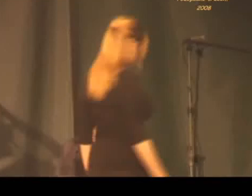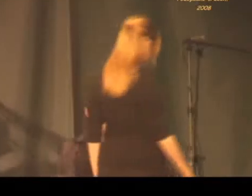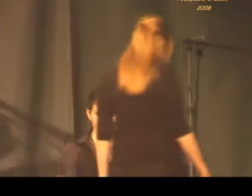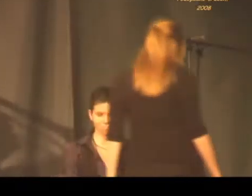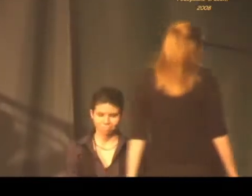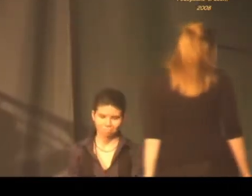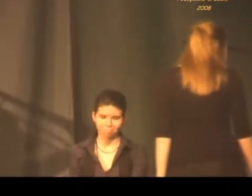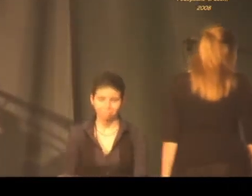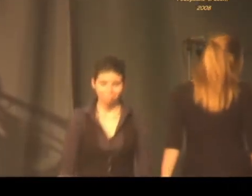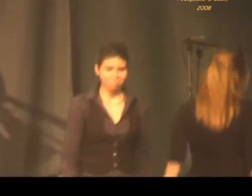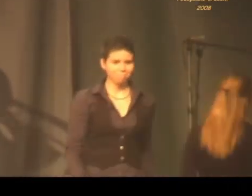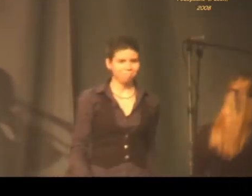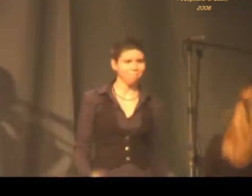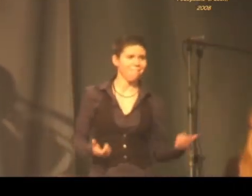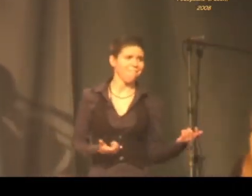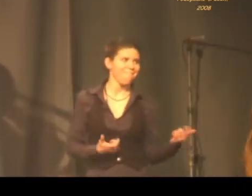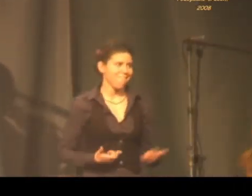Sal Johnson, ladies and gentlemen.